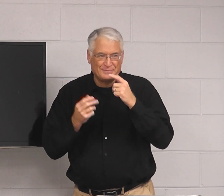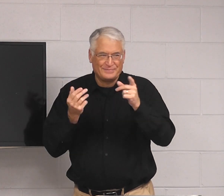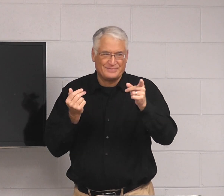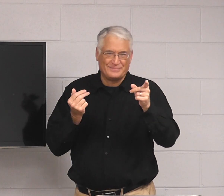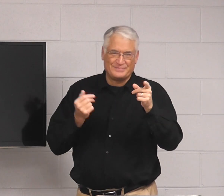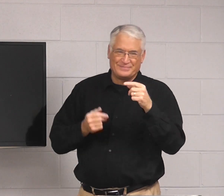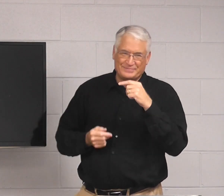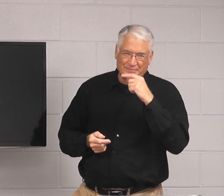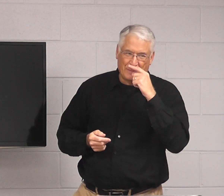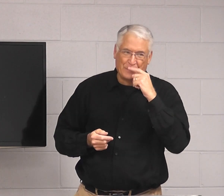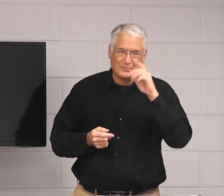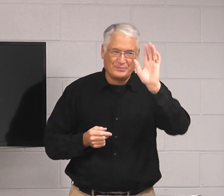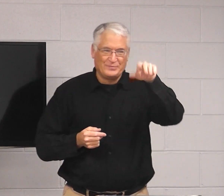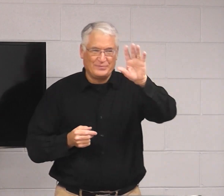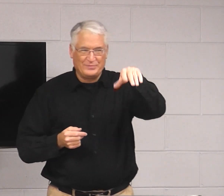I thought you talked about it.